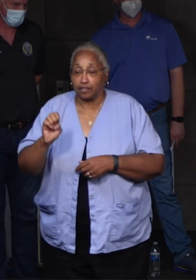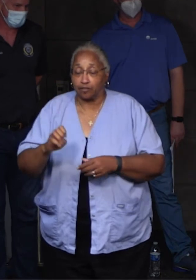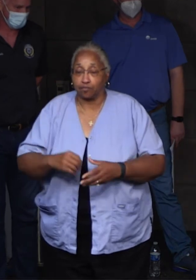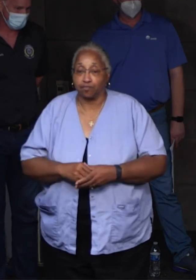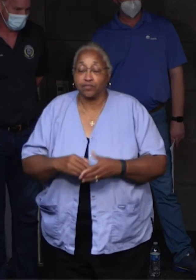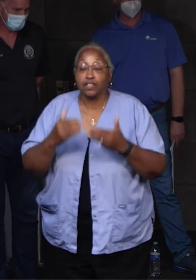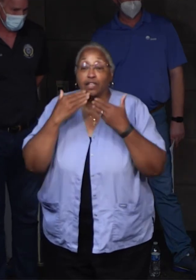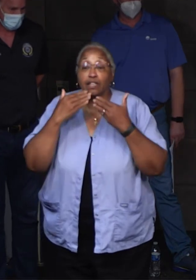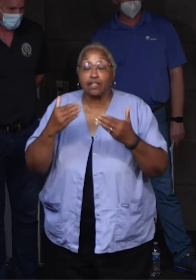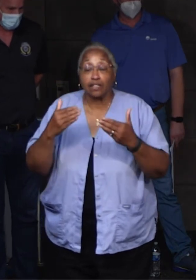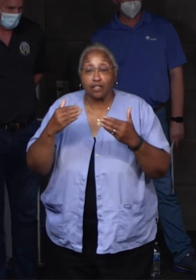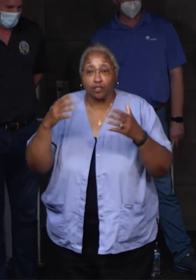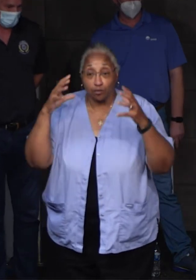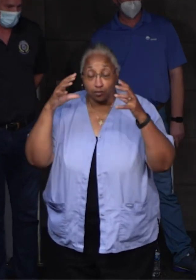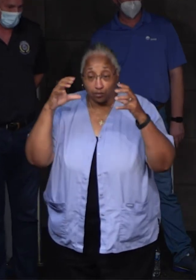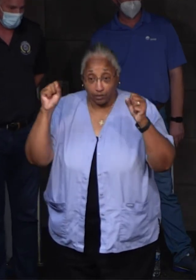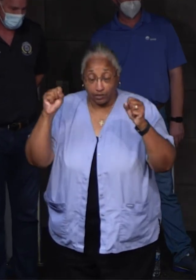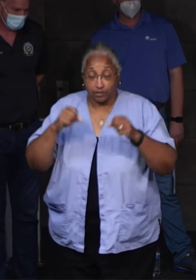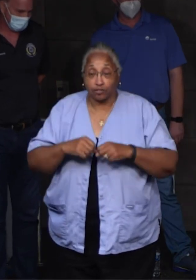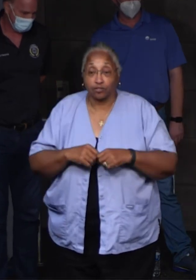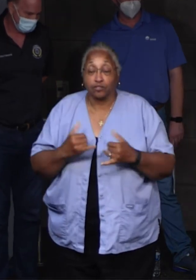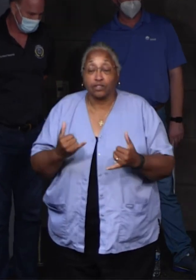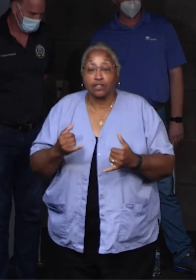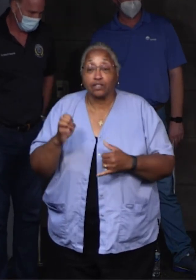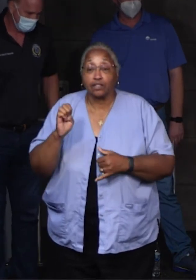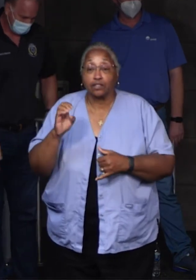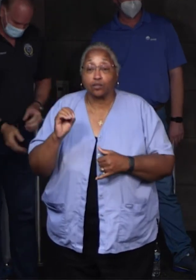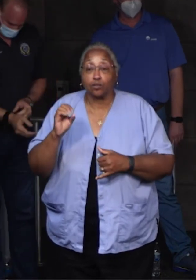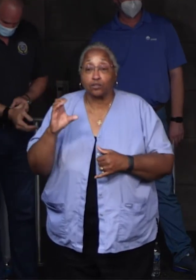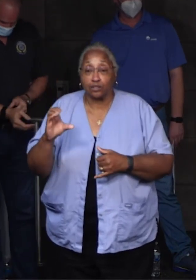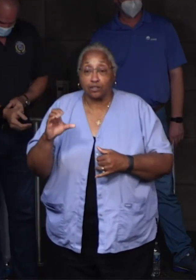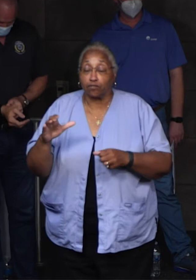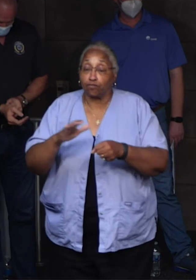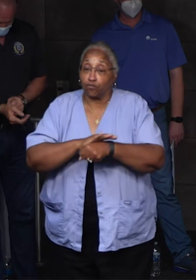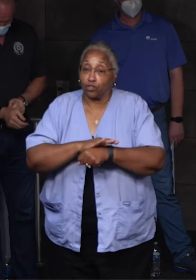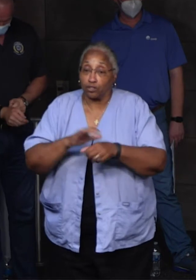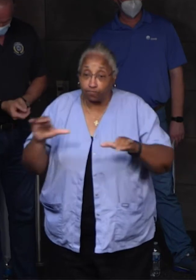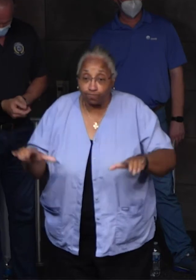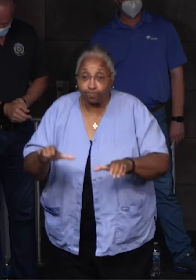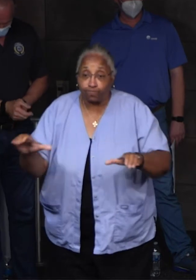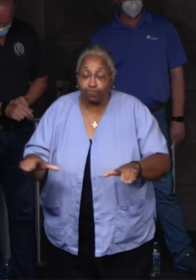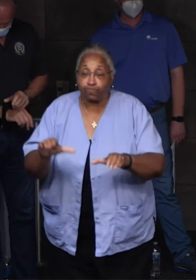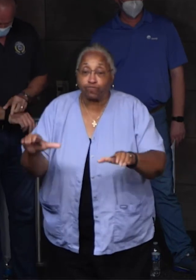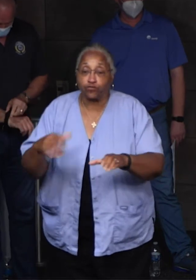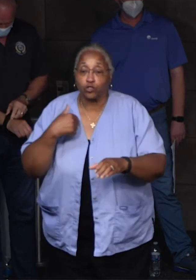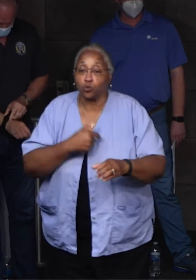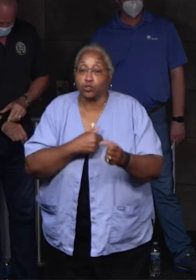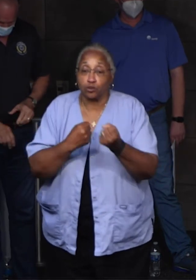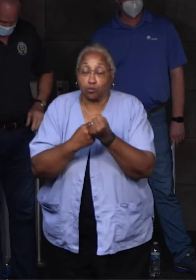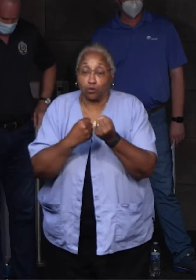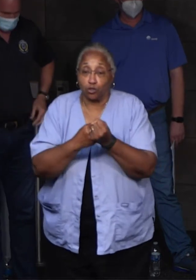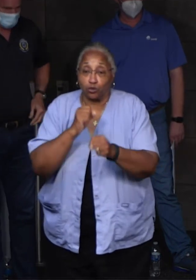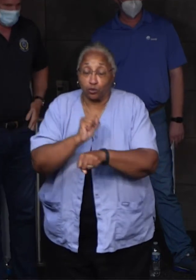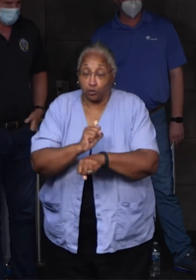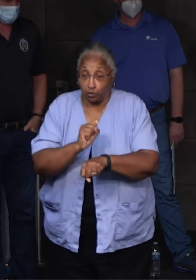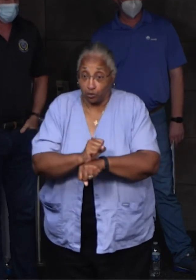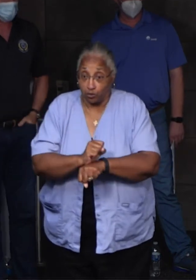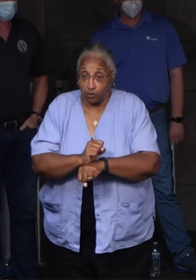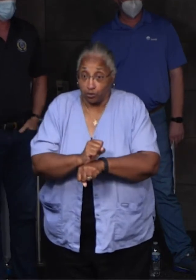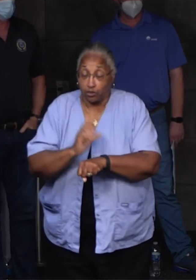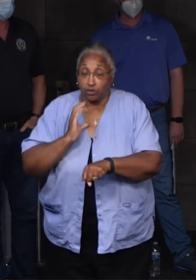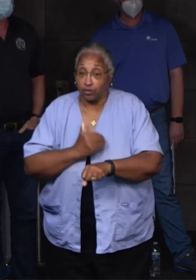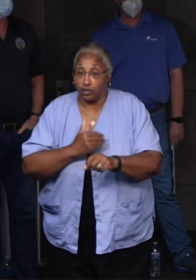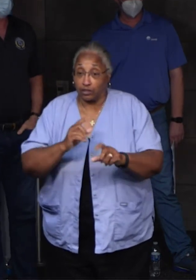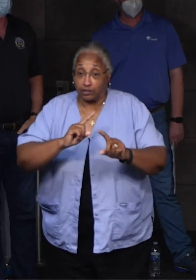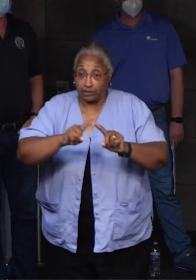Thank you, Madam President. At this time, the EOC remains fully activated. We are supporting the efforts of our